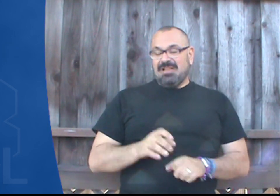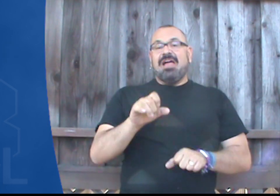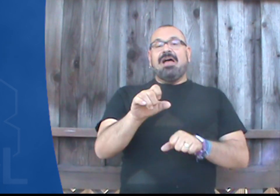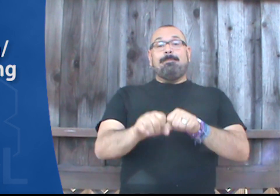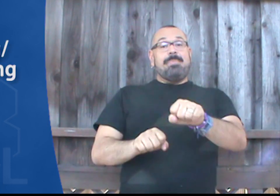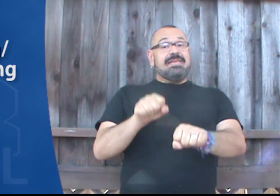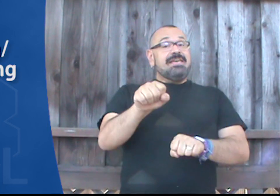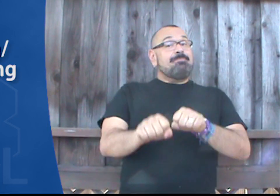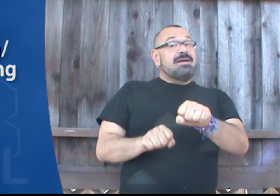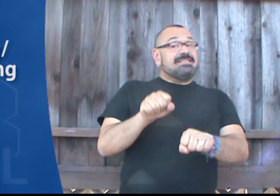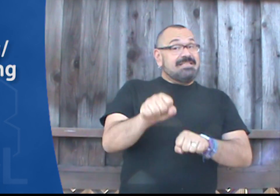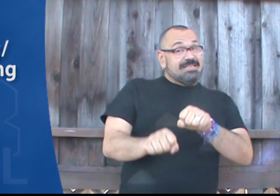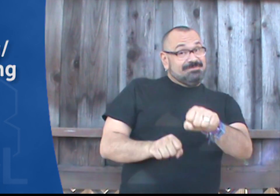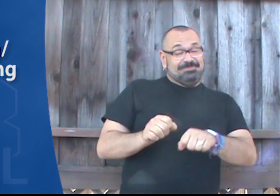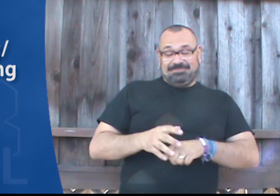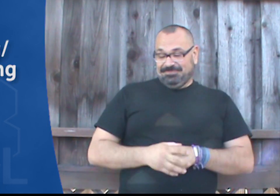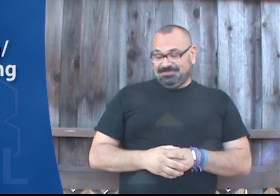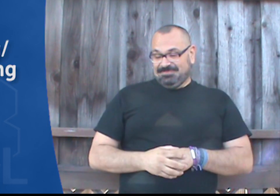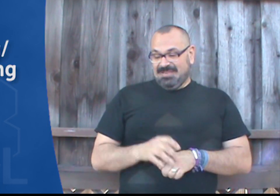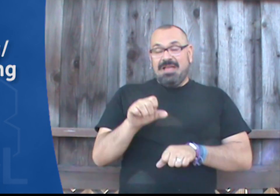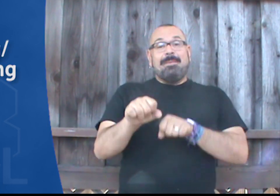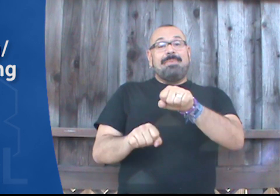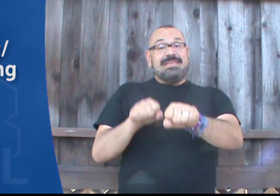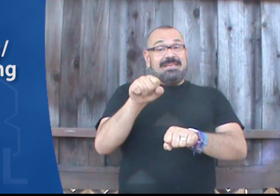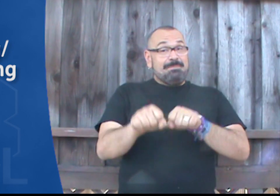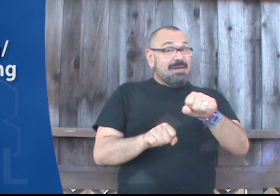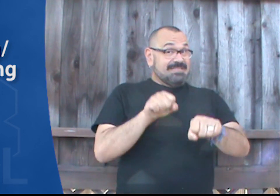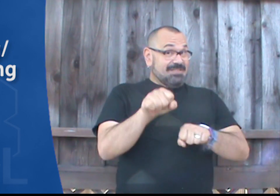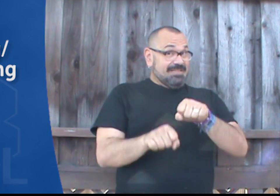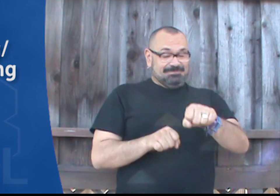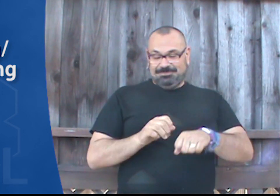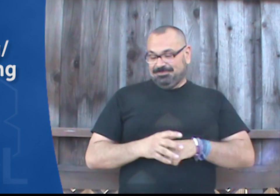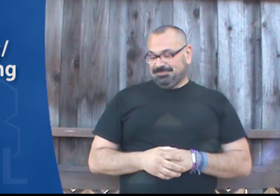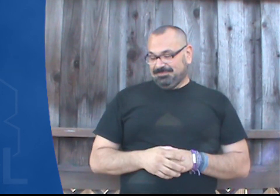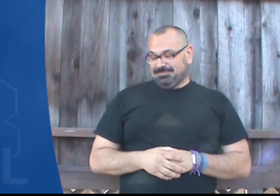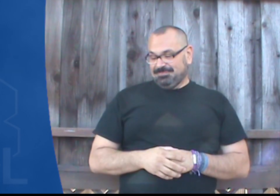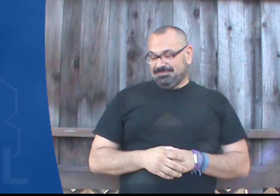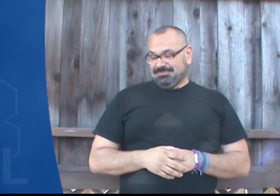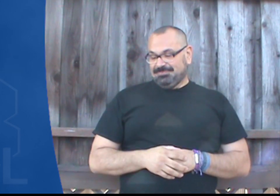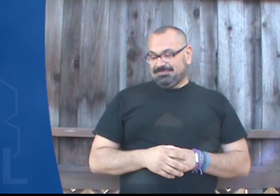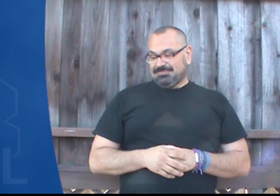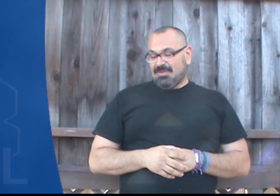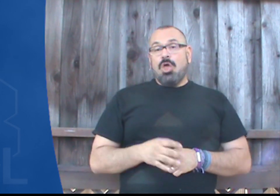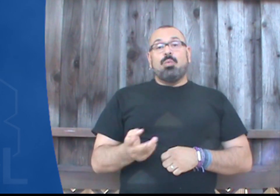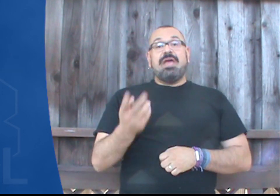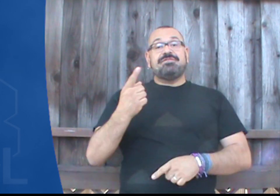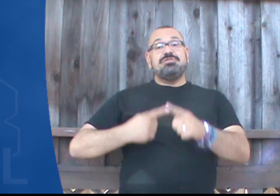Biking, bicycling. Biking, bicycling. We have two